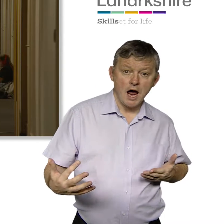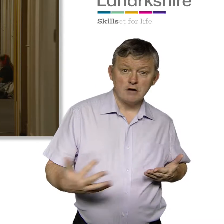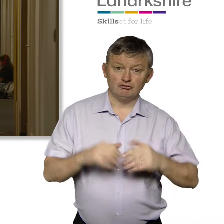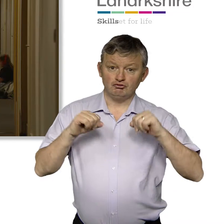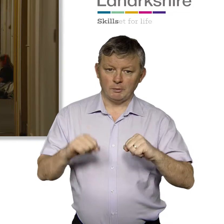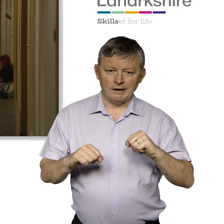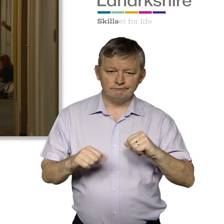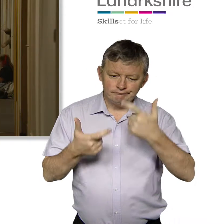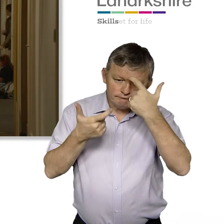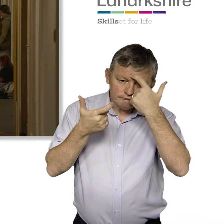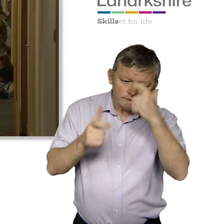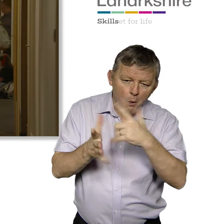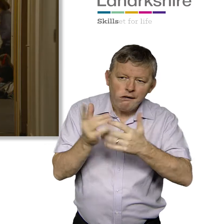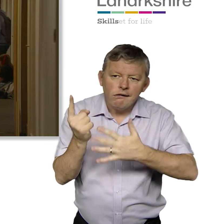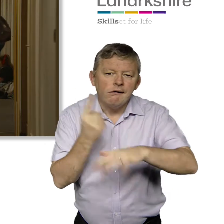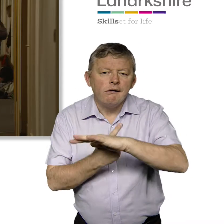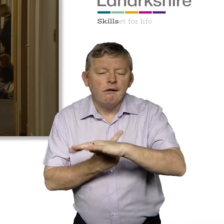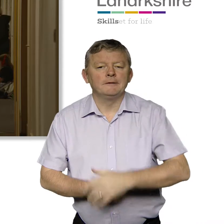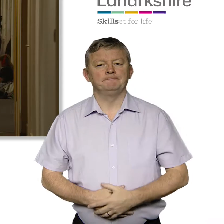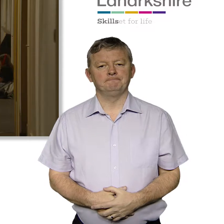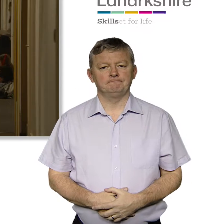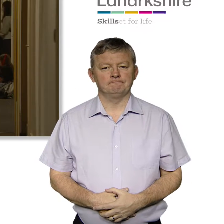Fully accessible rooms within our halls of residence